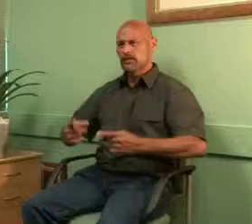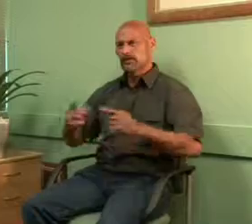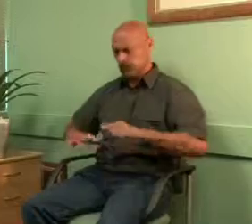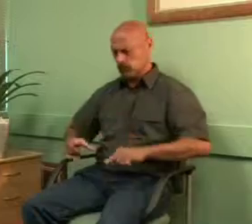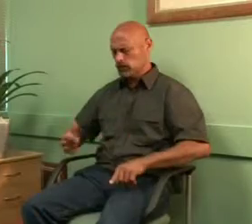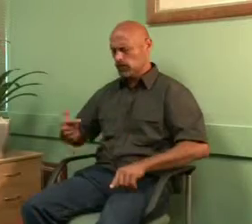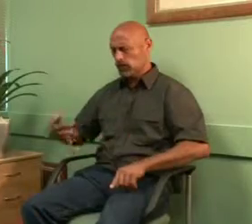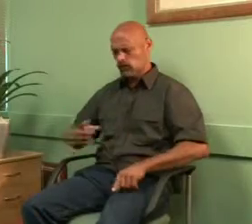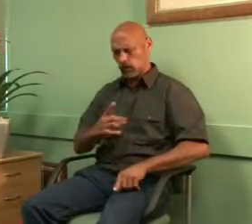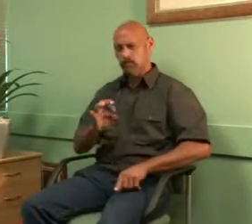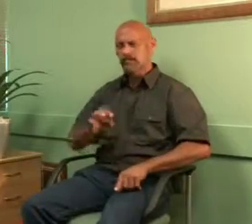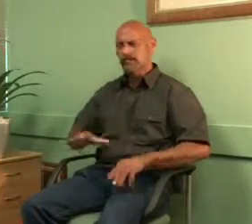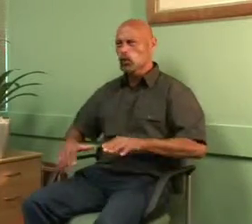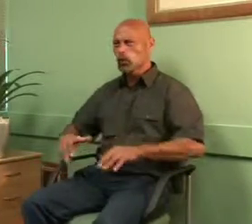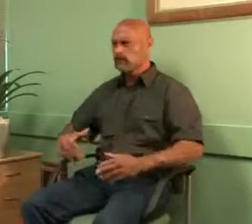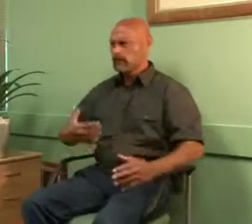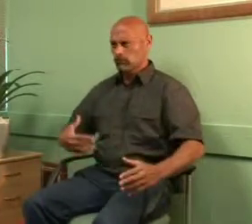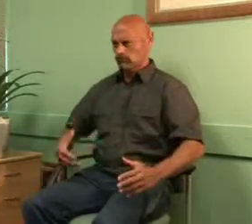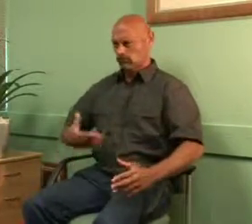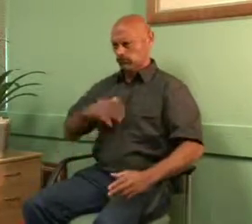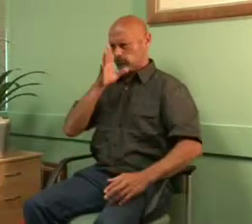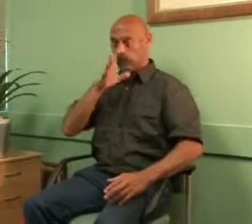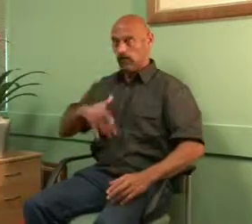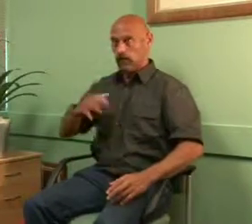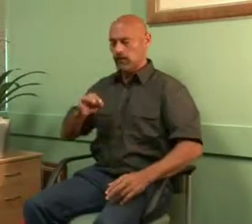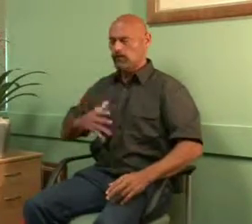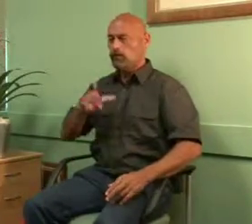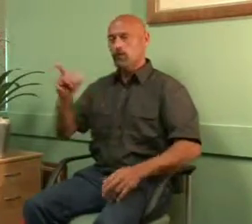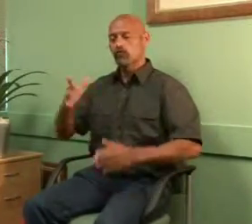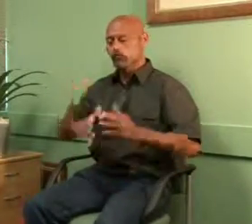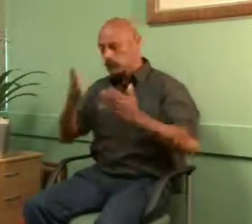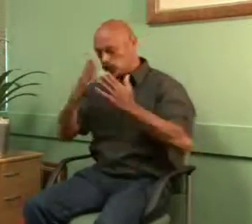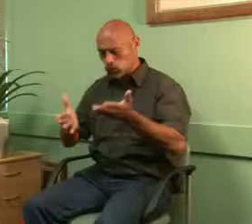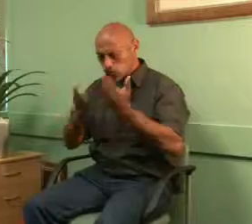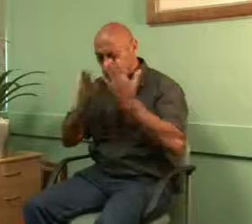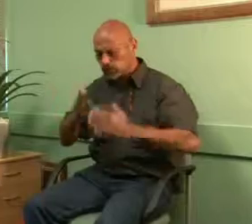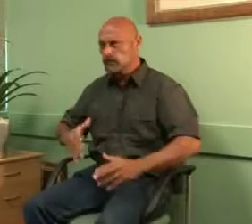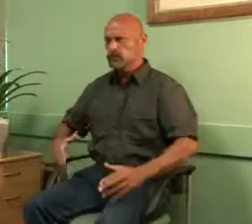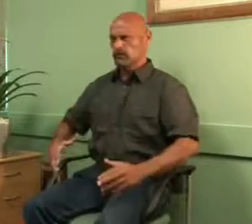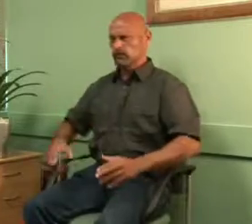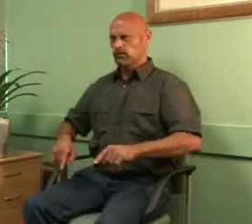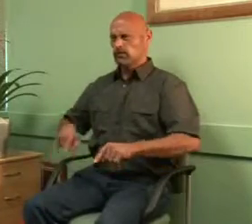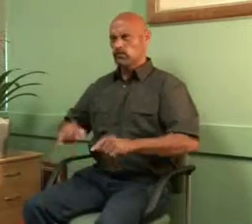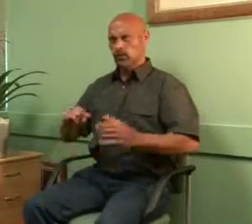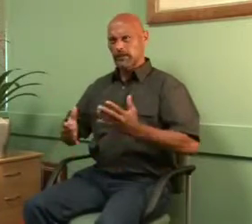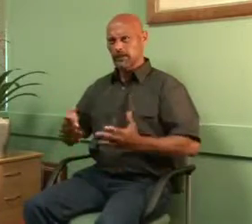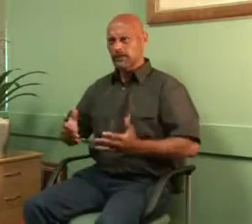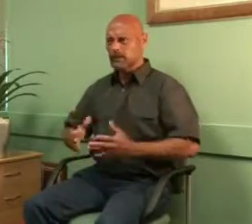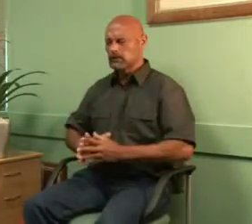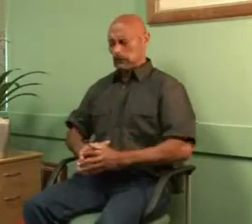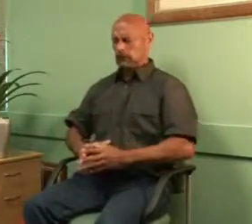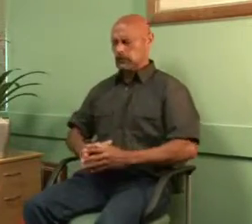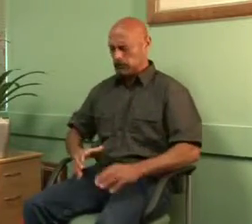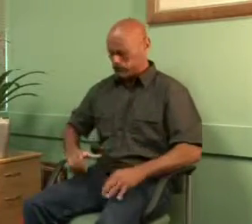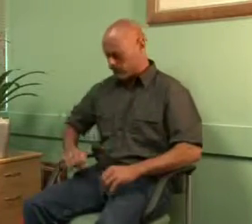It's like I got up and it just felt a little bit different. That didn't sort of feel even when I was walking. mean initially I started, like I went to go wash my face and stuff like